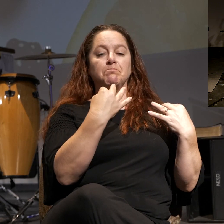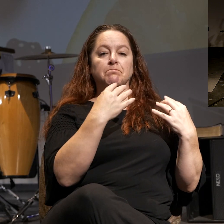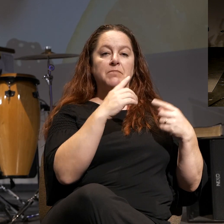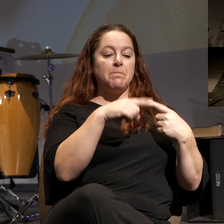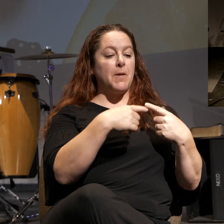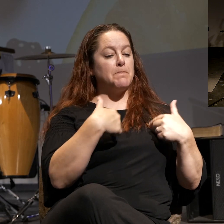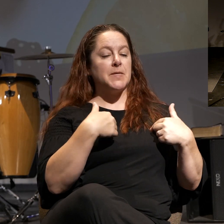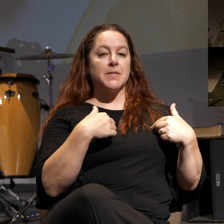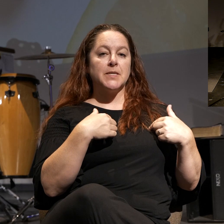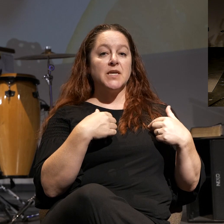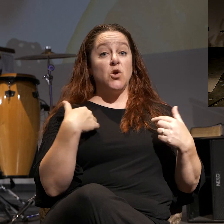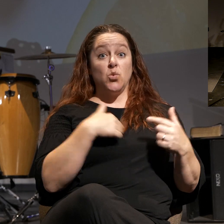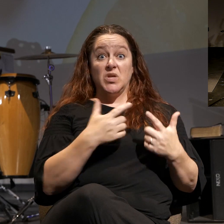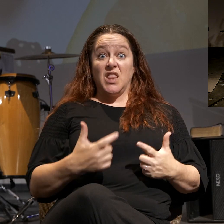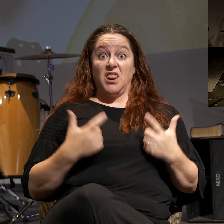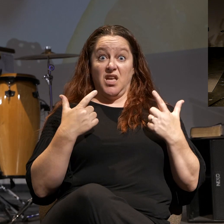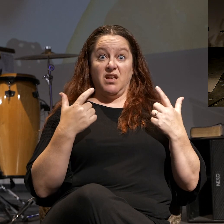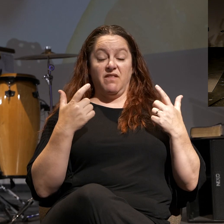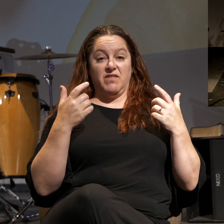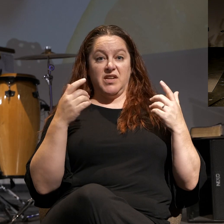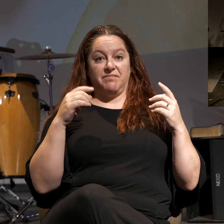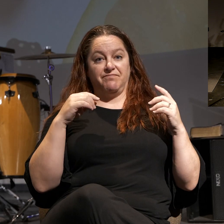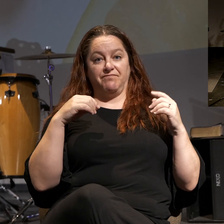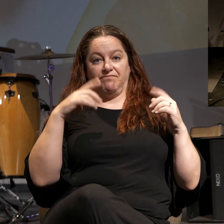We live in a very narcissistic world.